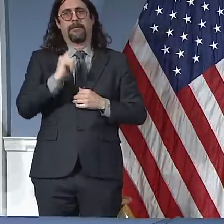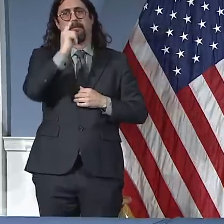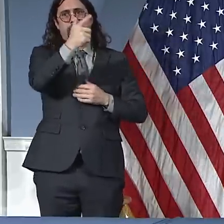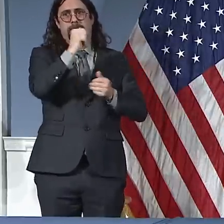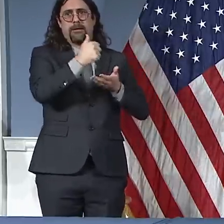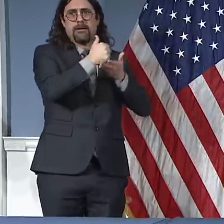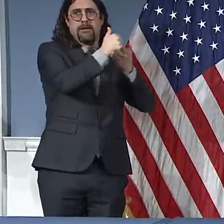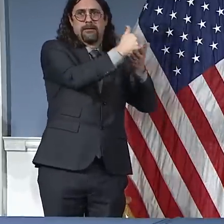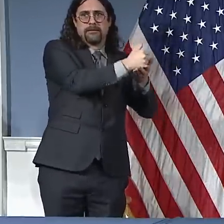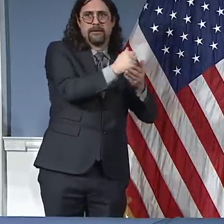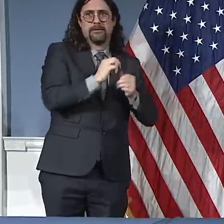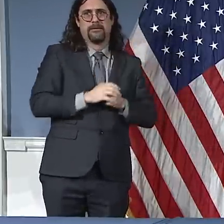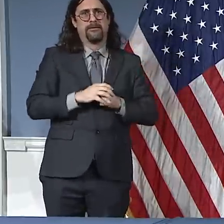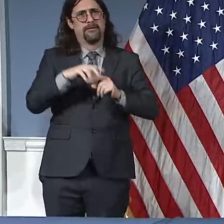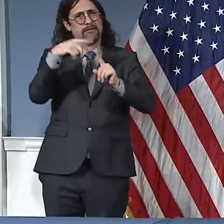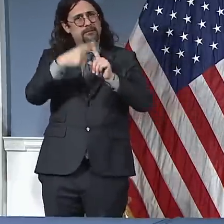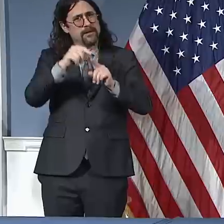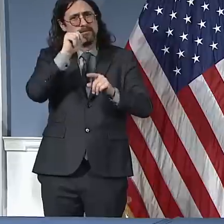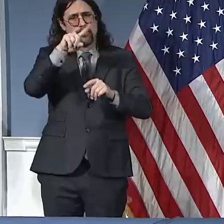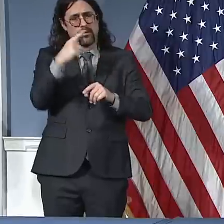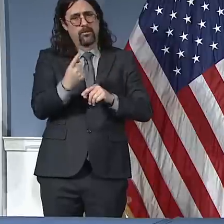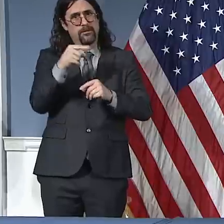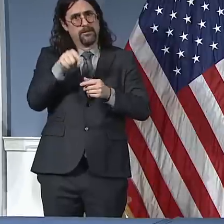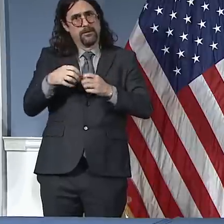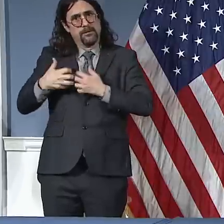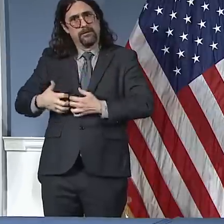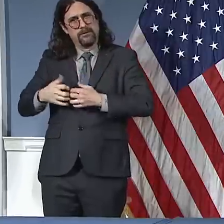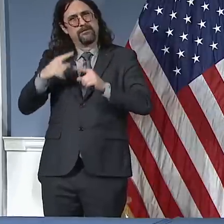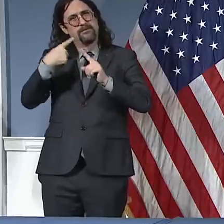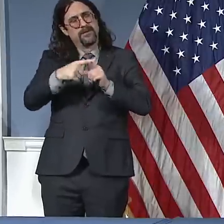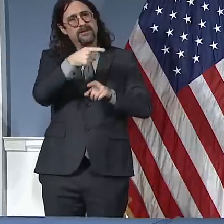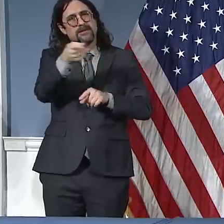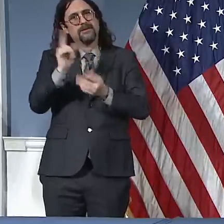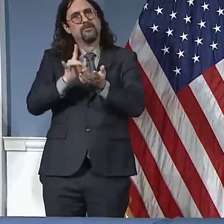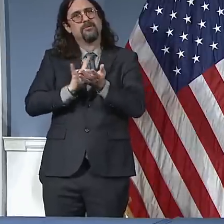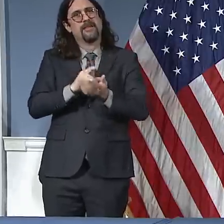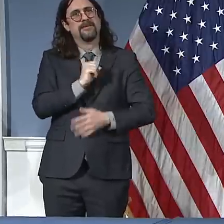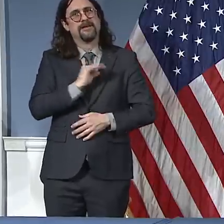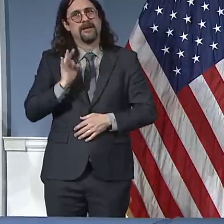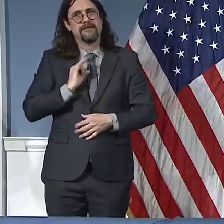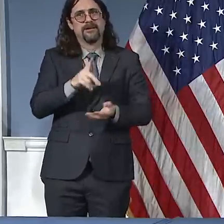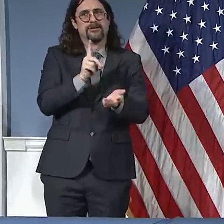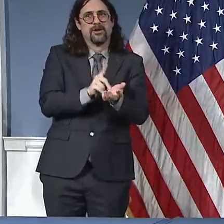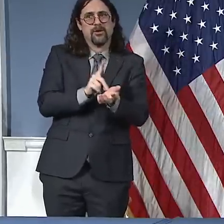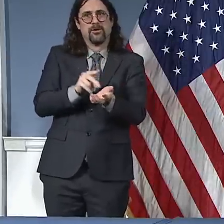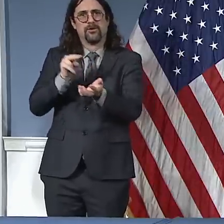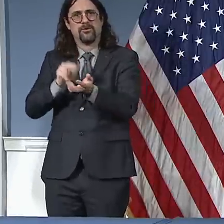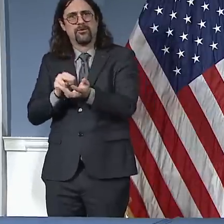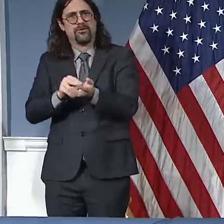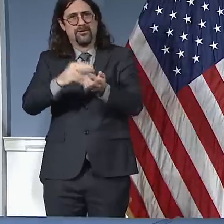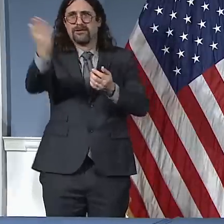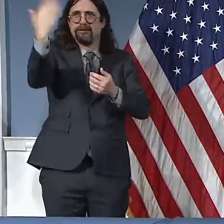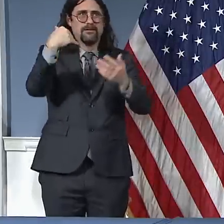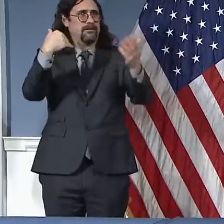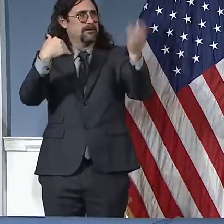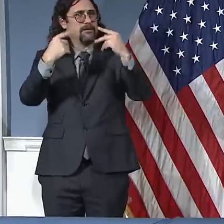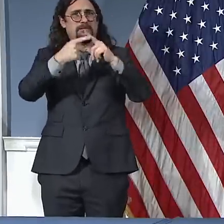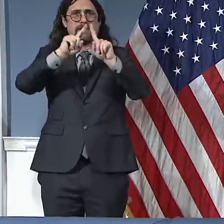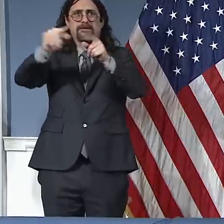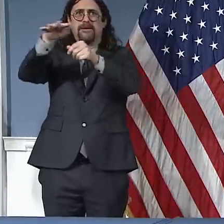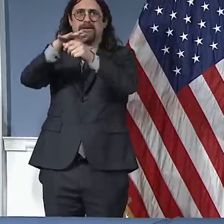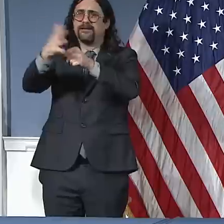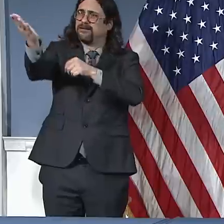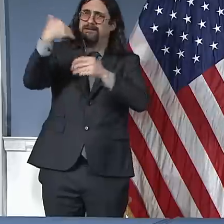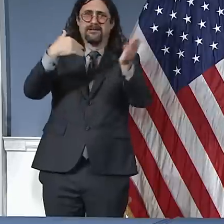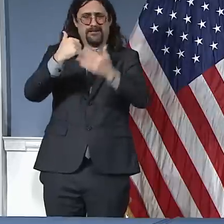to be ready to contribute back to all the other states the second the crisis comes to some kind of